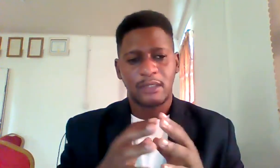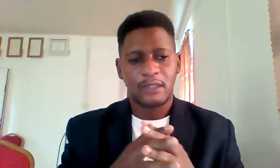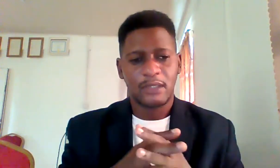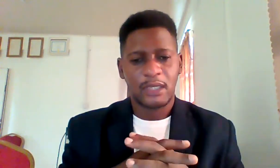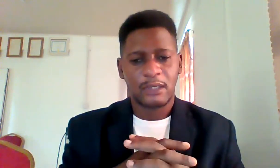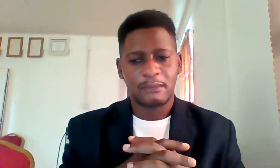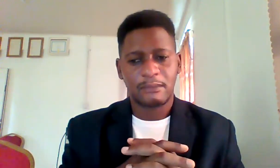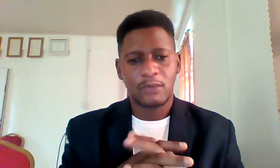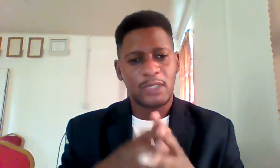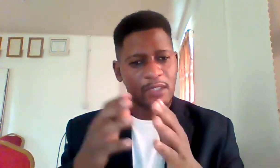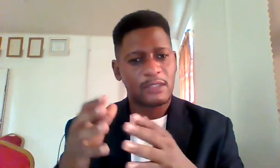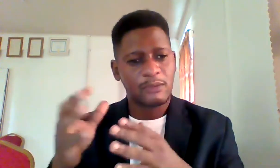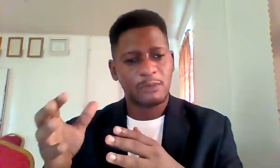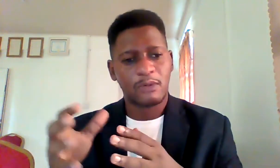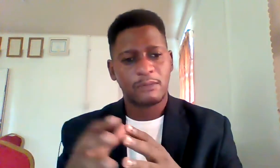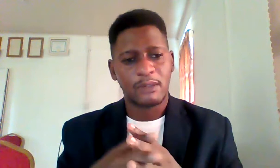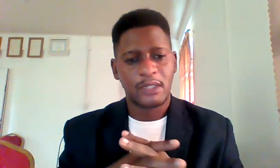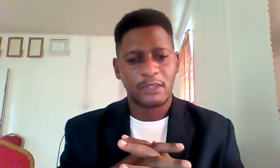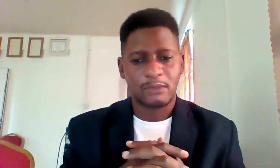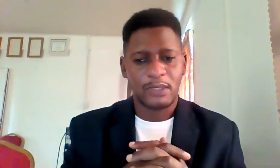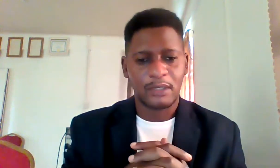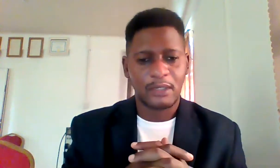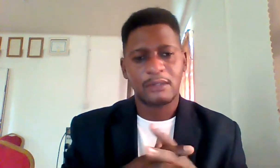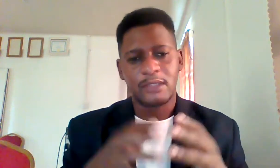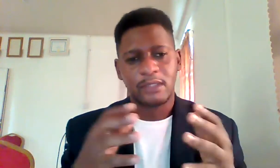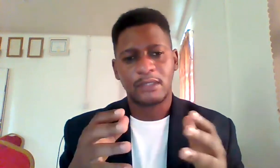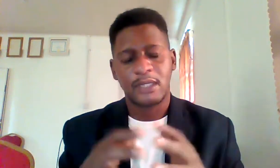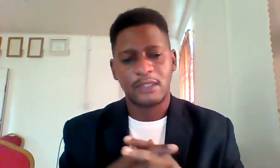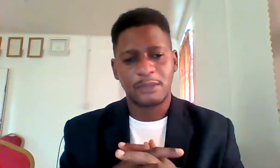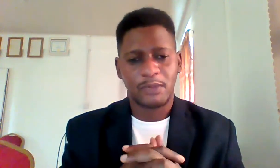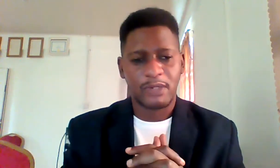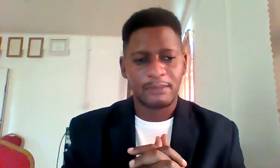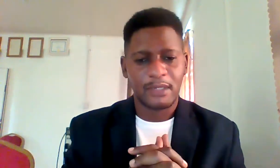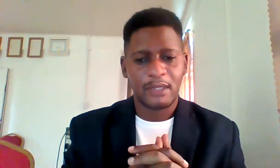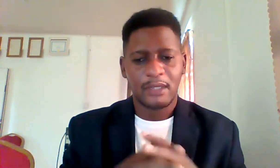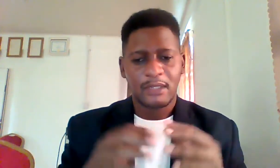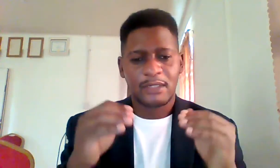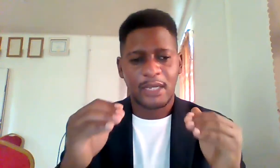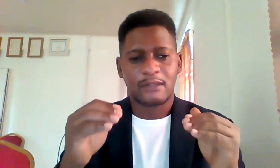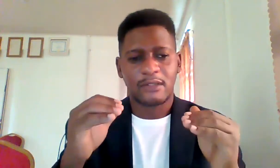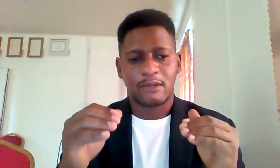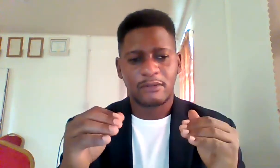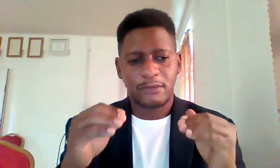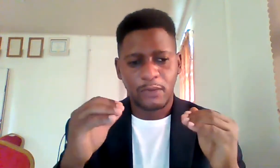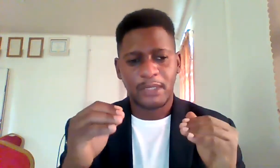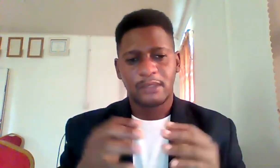and only yesterday we spoke about this we clearly stated that this program stands on four pillars